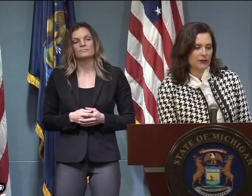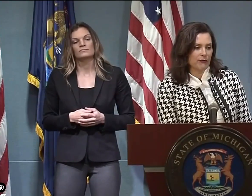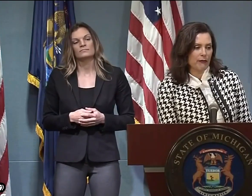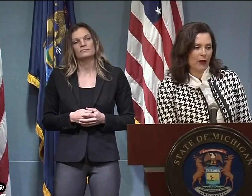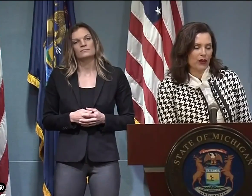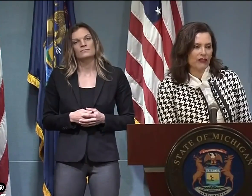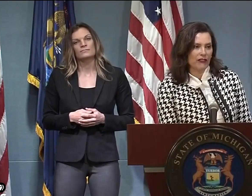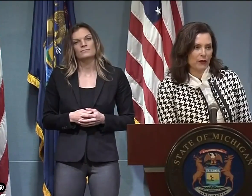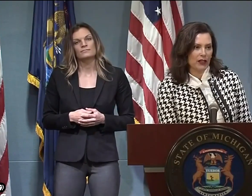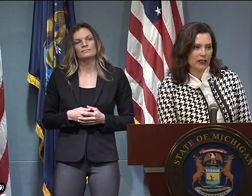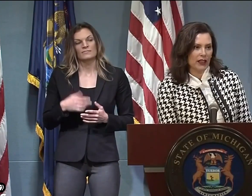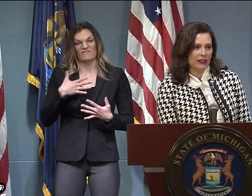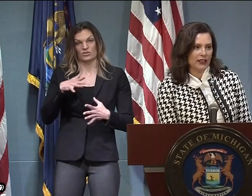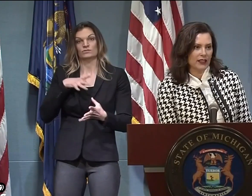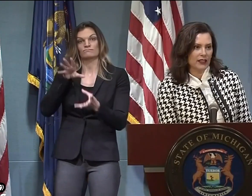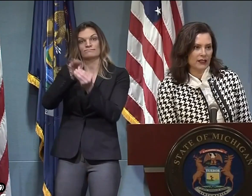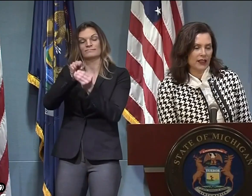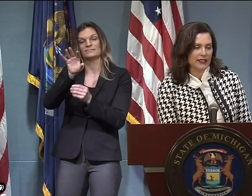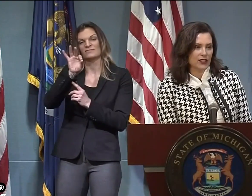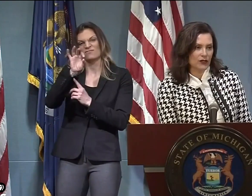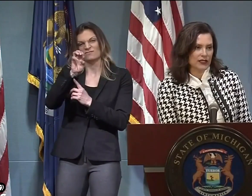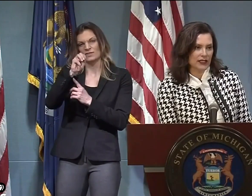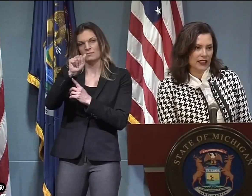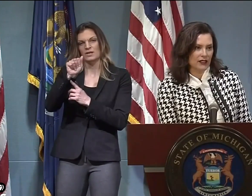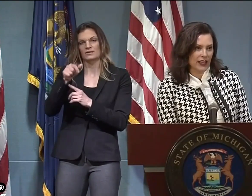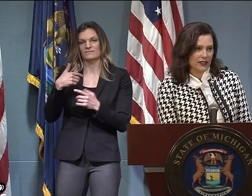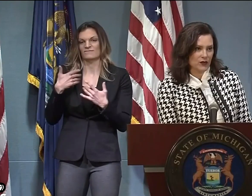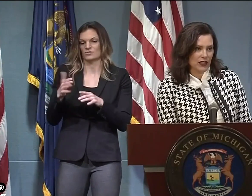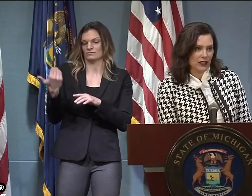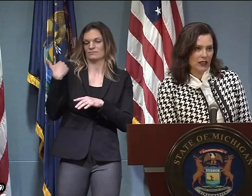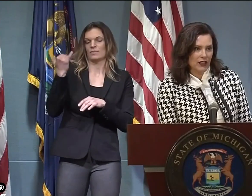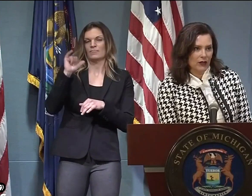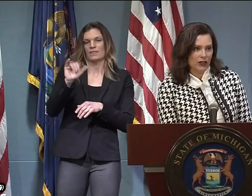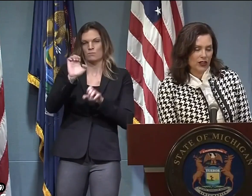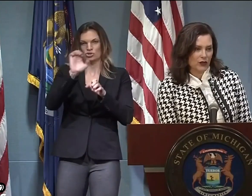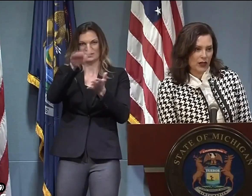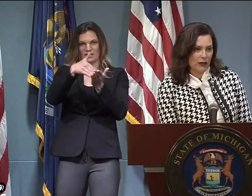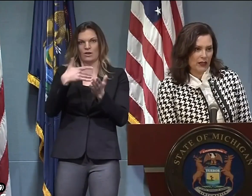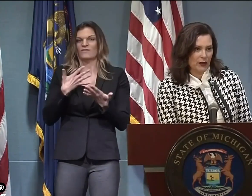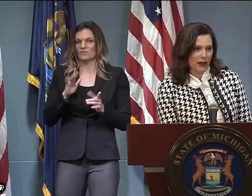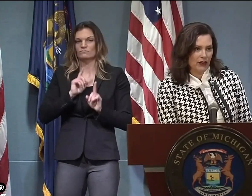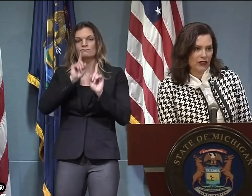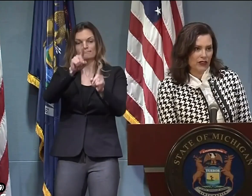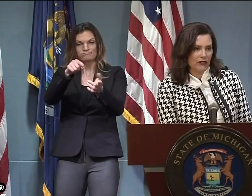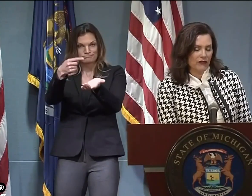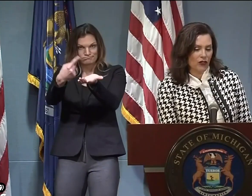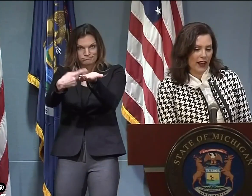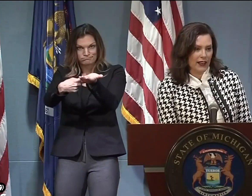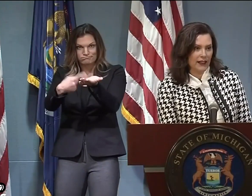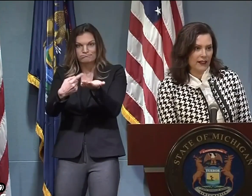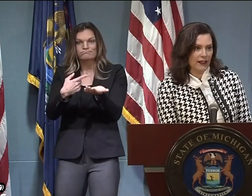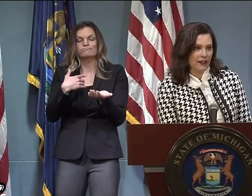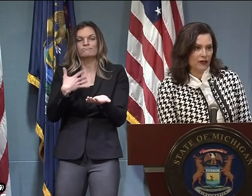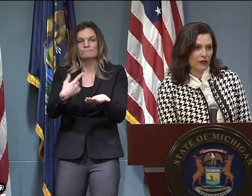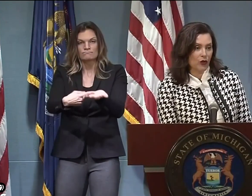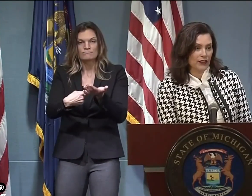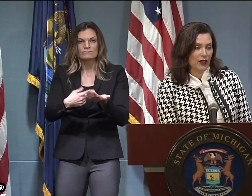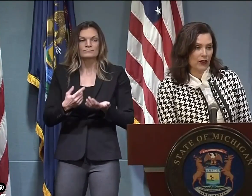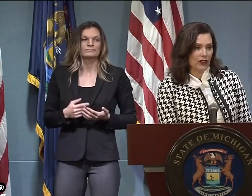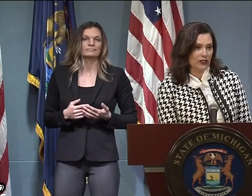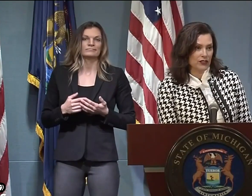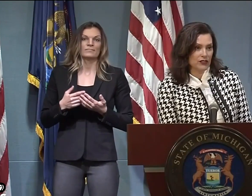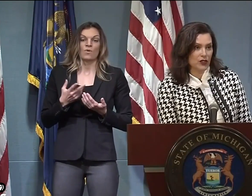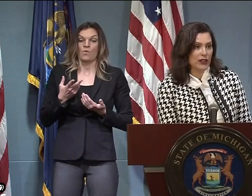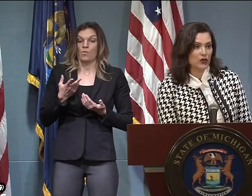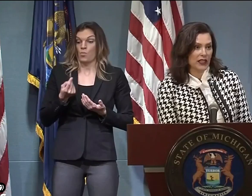really important to know that I met with FEMA at the SCOC at the end of last week. We talked quite a bit about